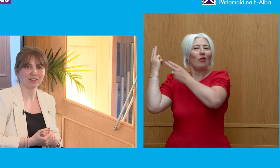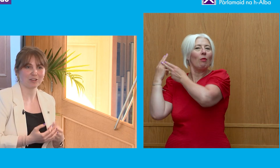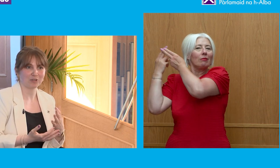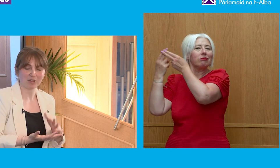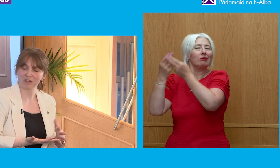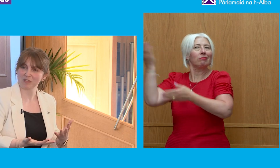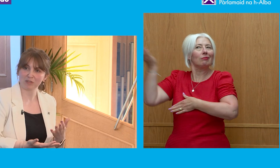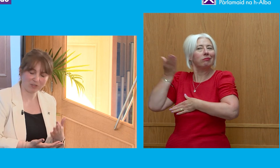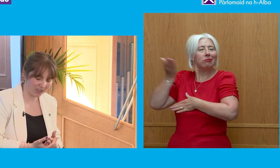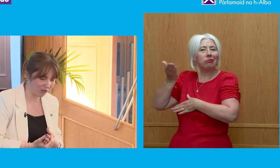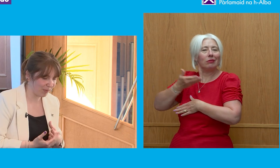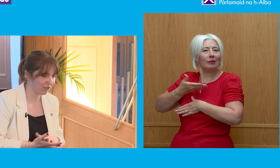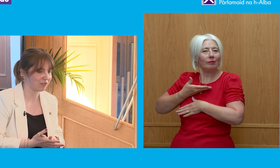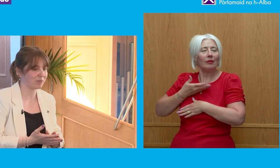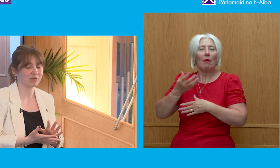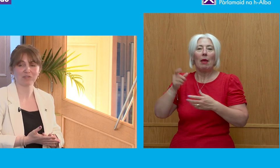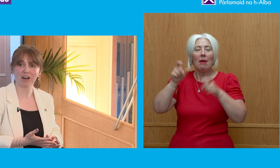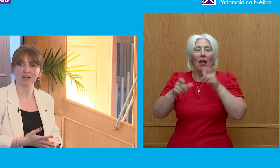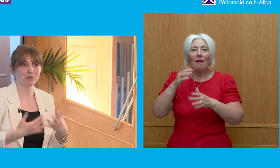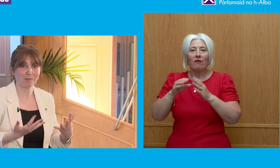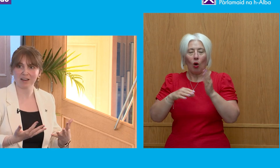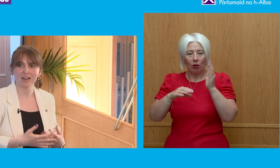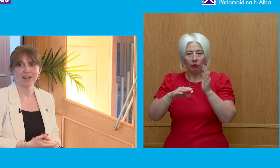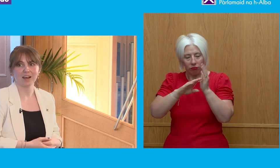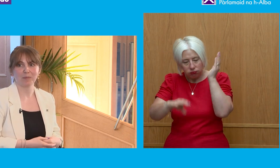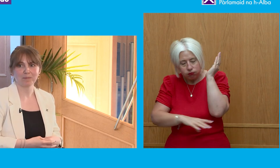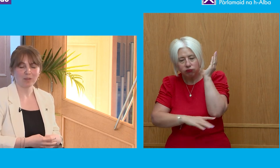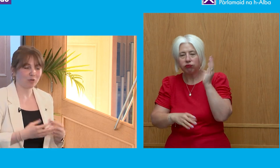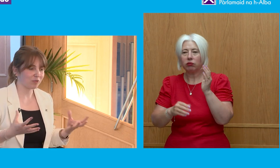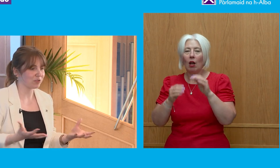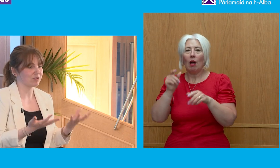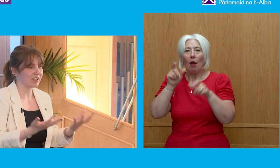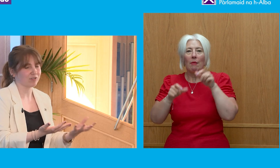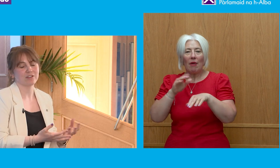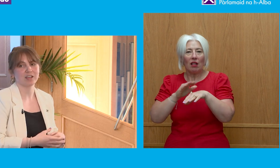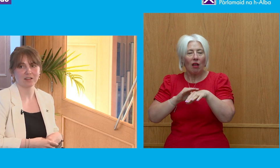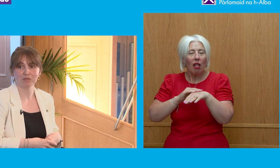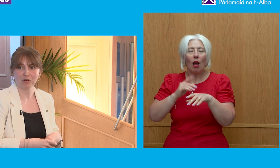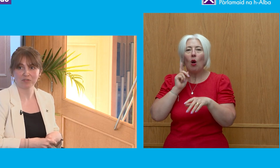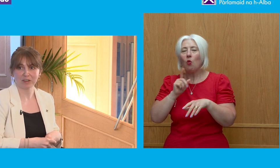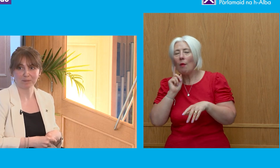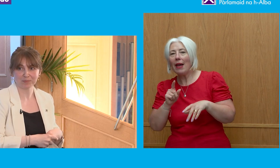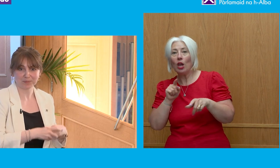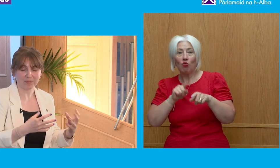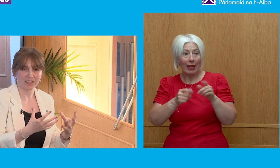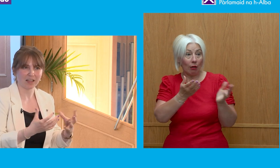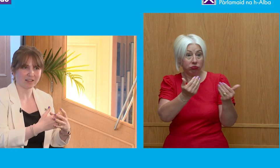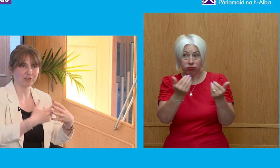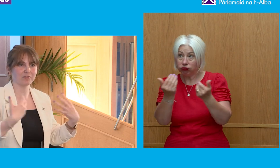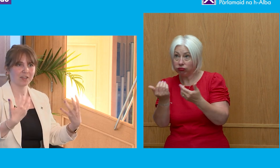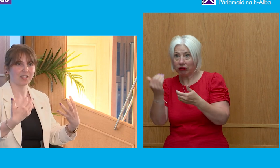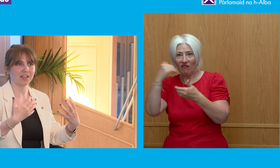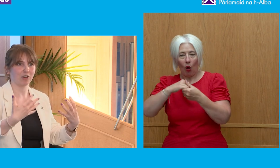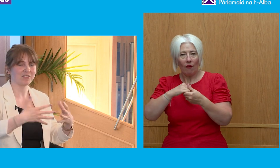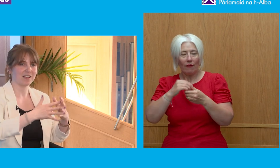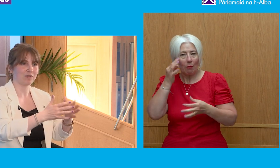from lower socioeconomic backgrounds, people of color, women, all of those, we're really trying to get them involved. And that's